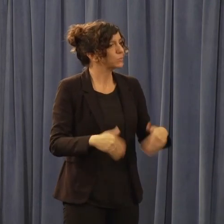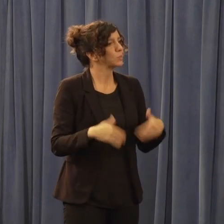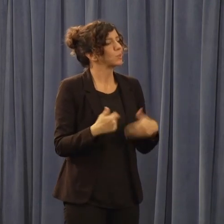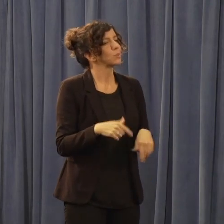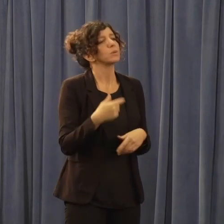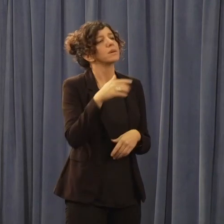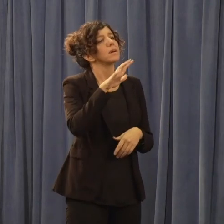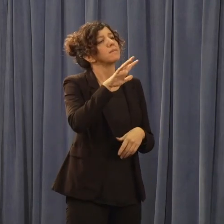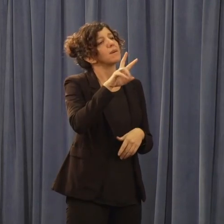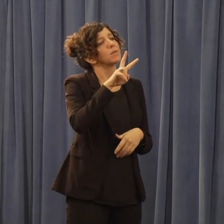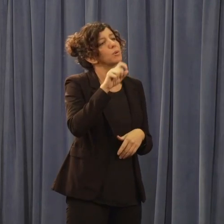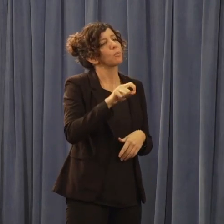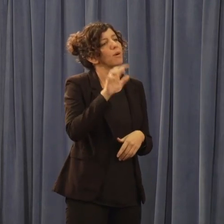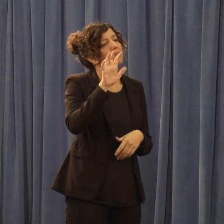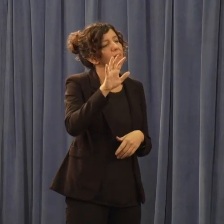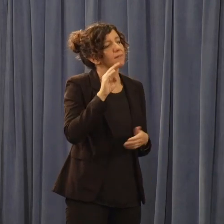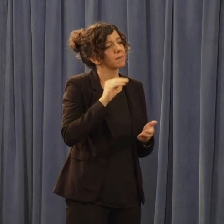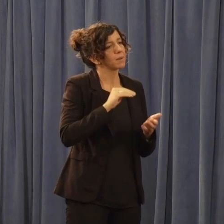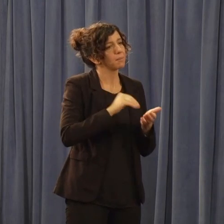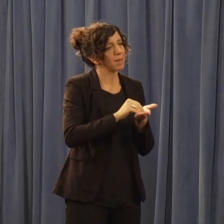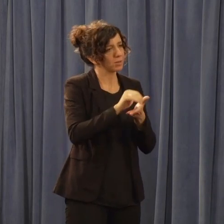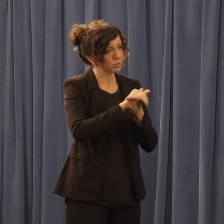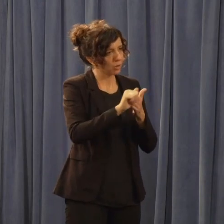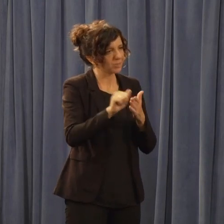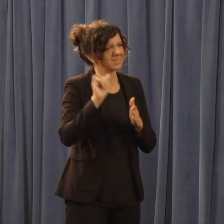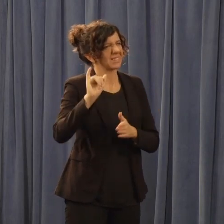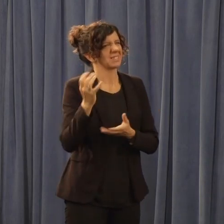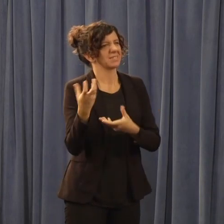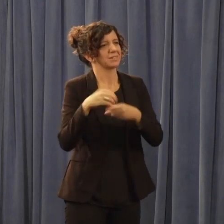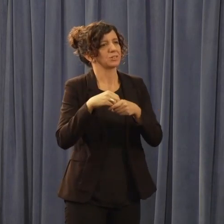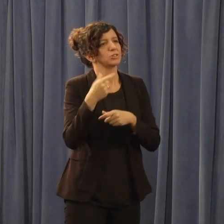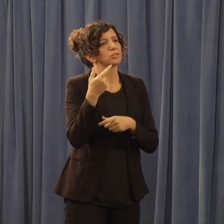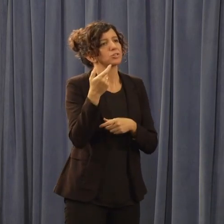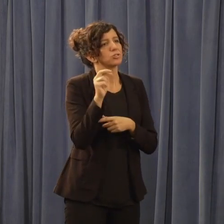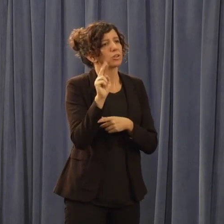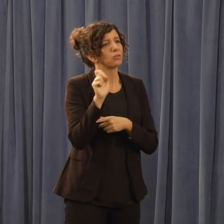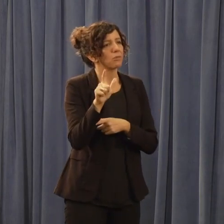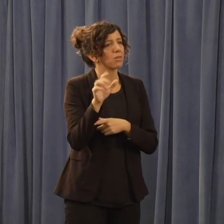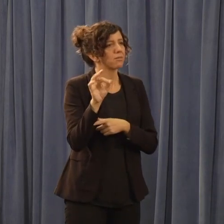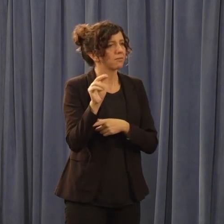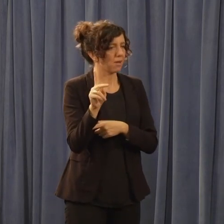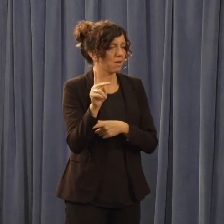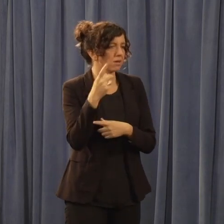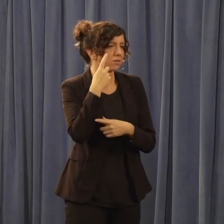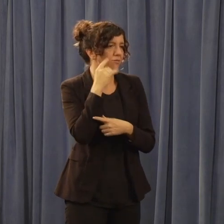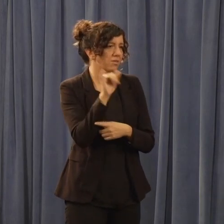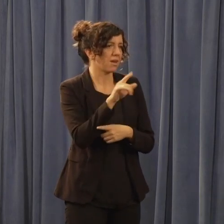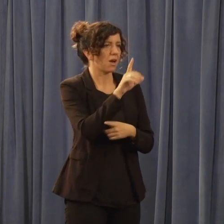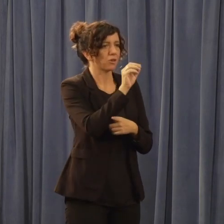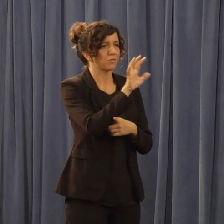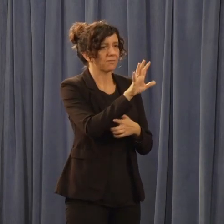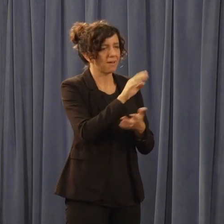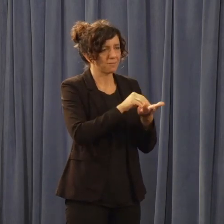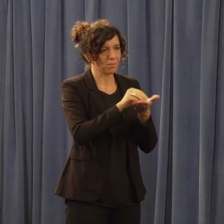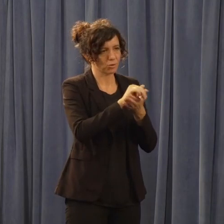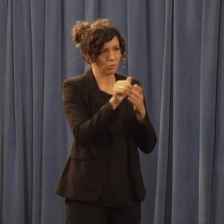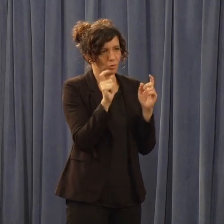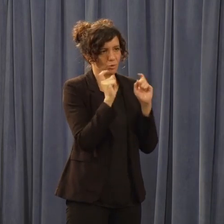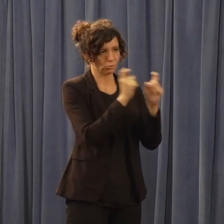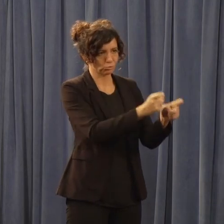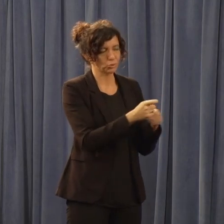$52.5 million will be the general fund component on an ongoing basis of that $105 million contribution.